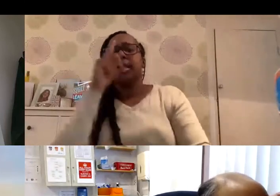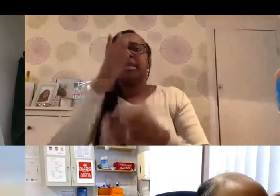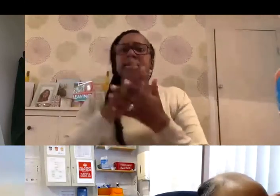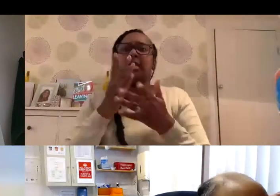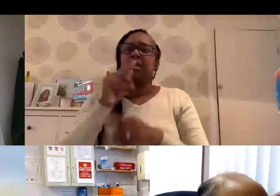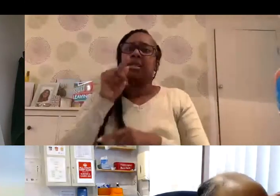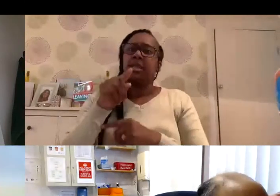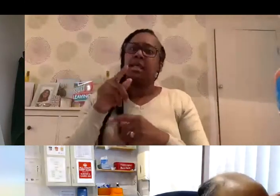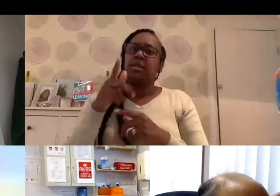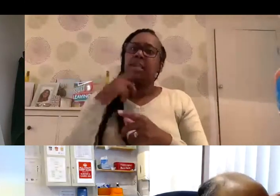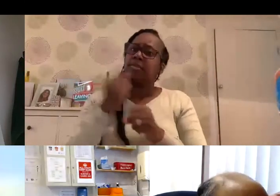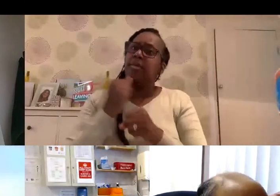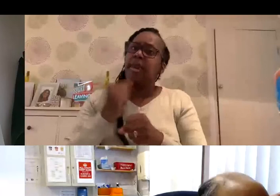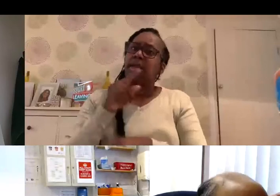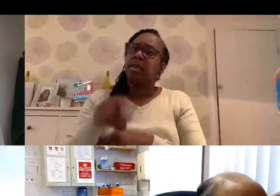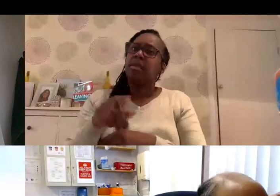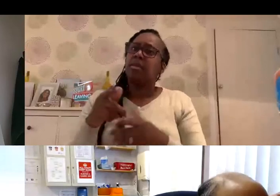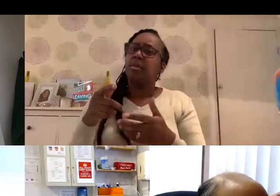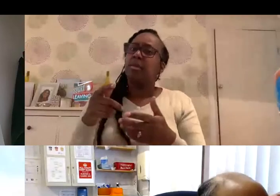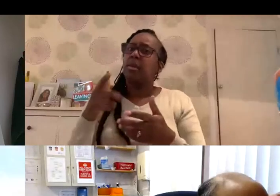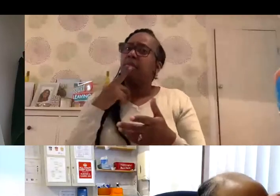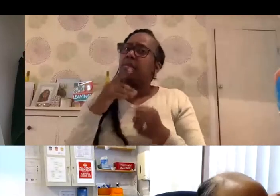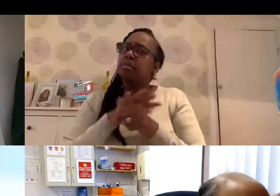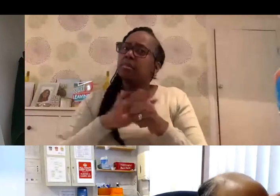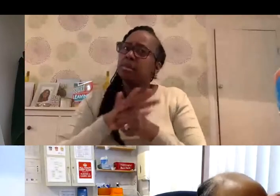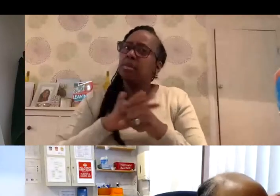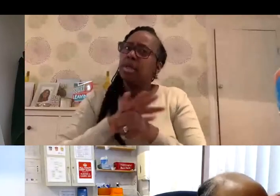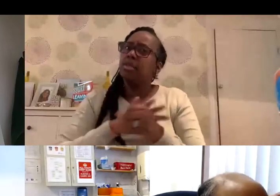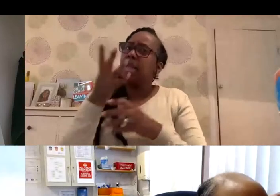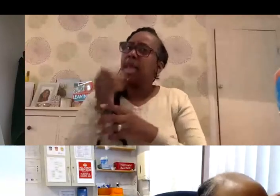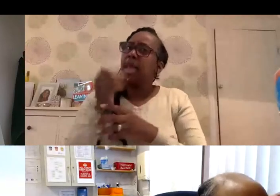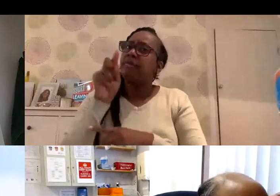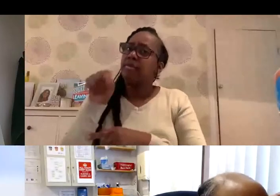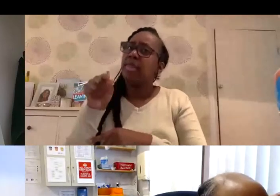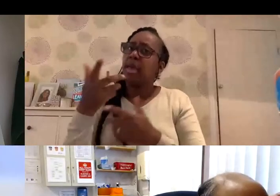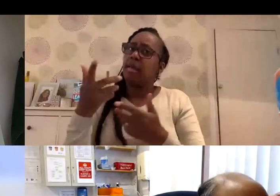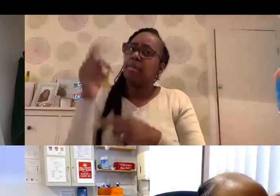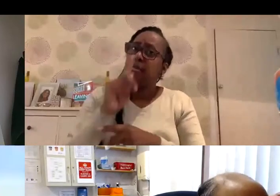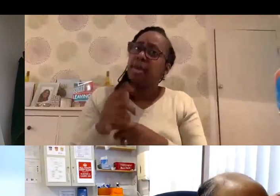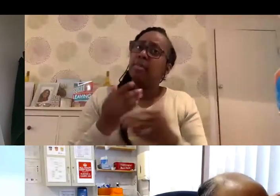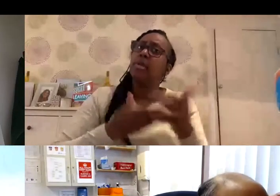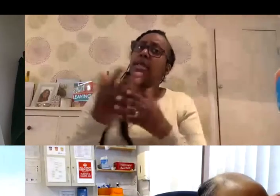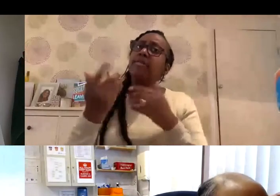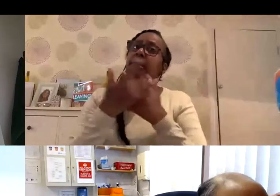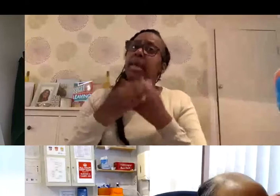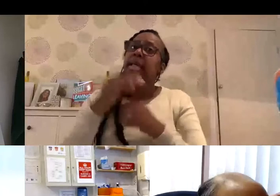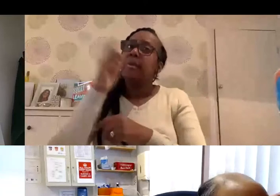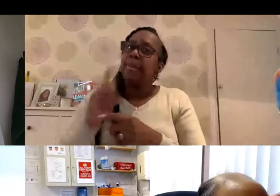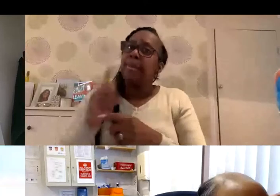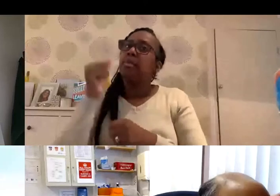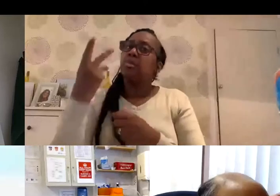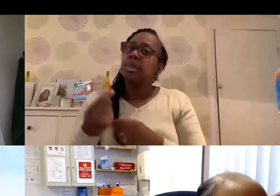country is making, taking into account the situation that they're faced with with their population. It's about giving as many people some